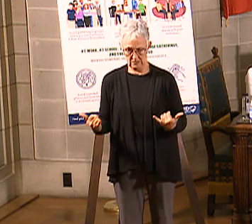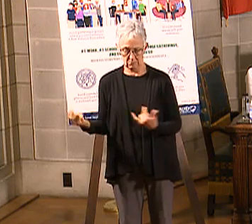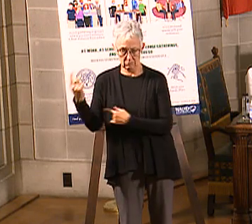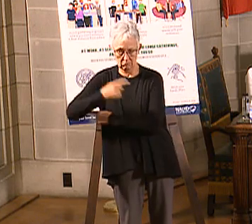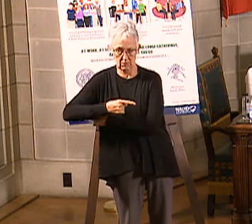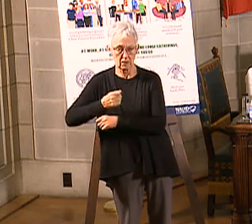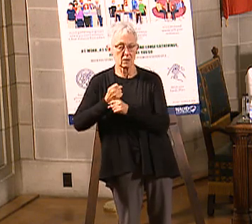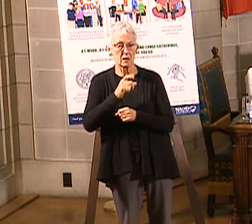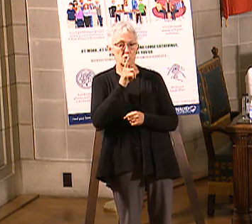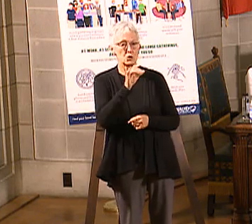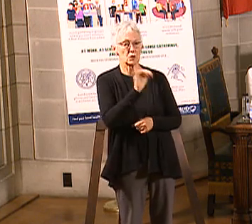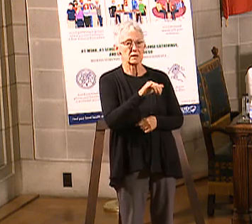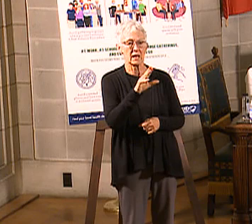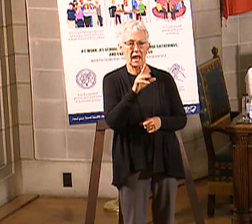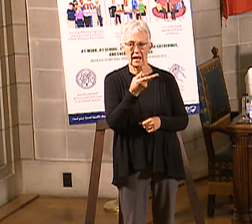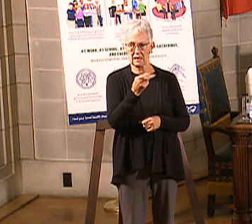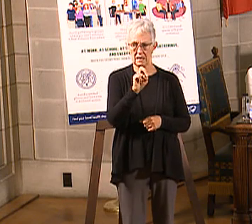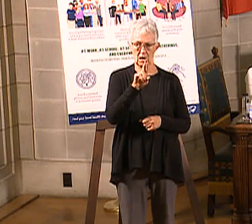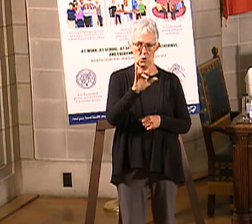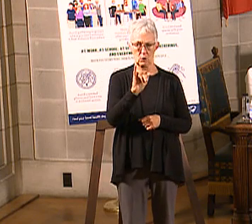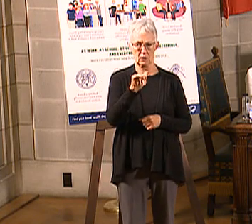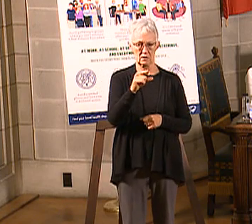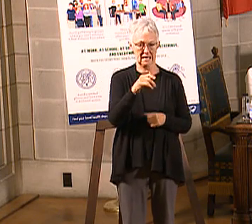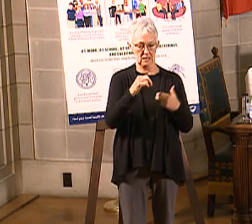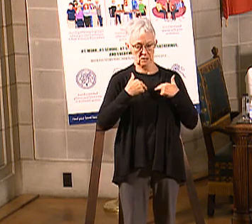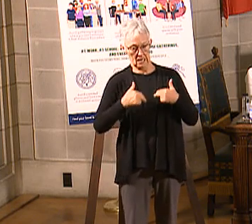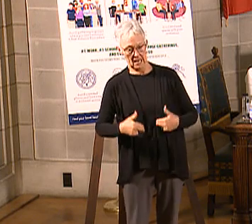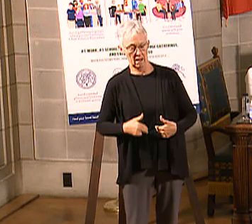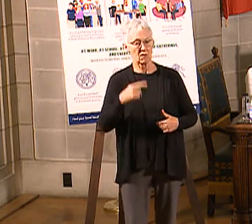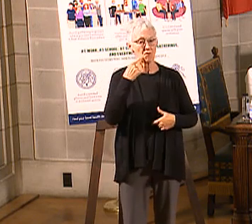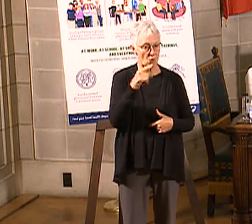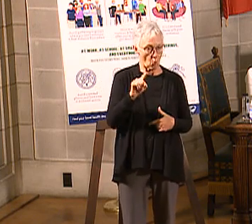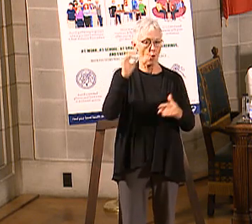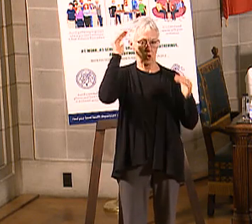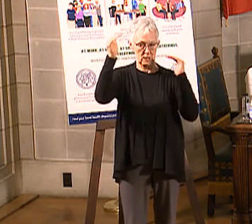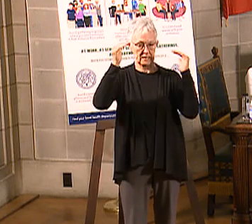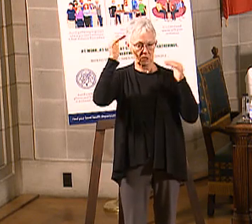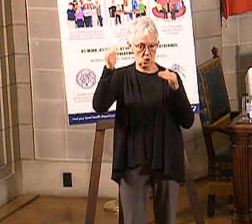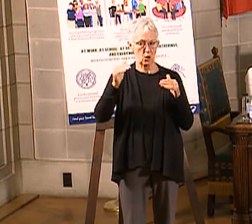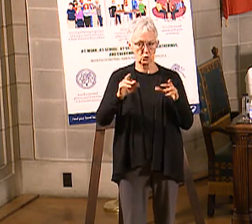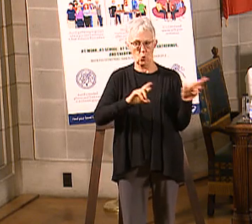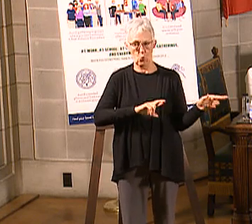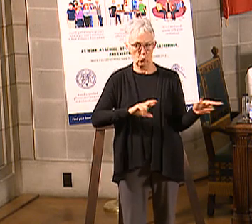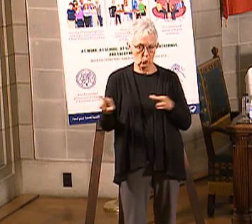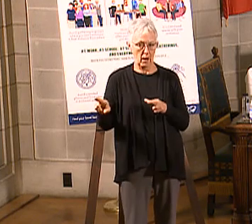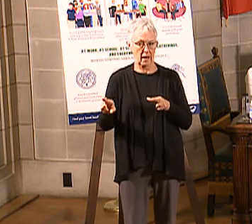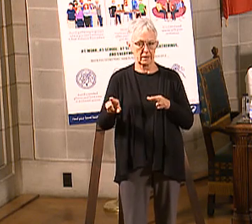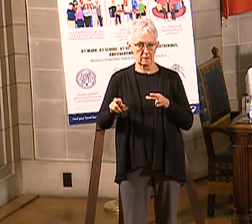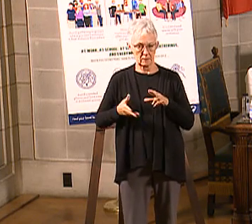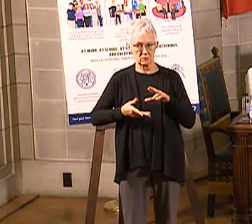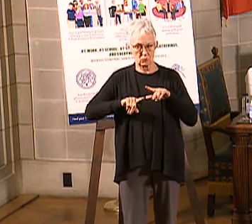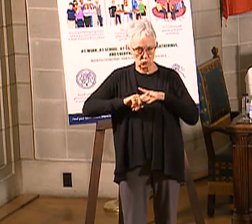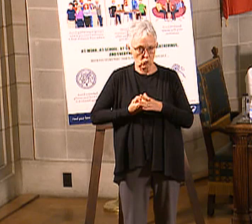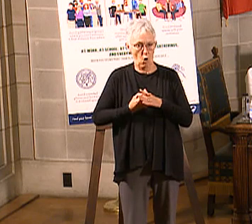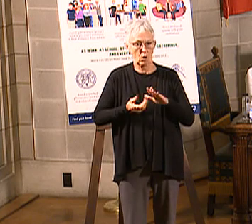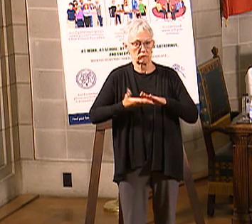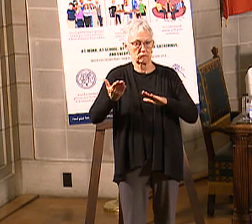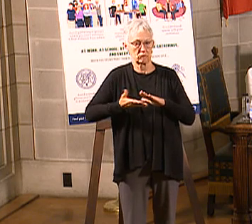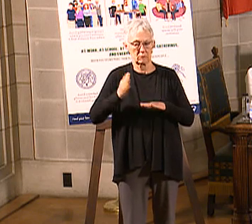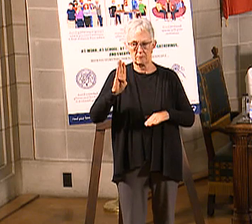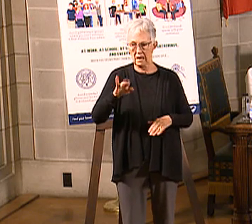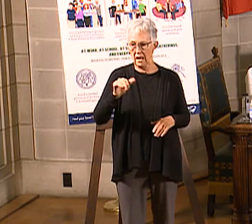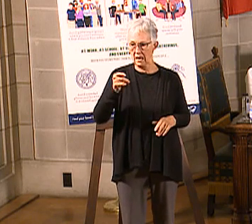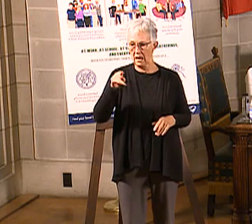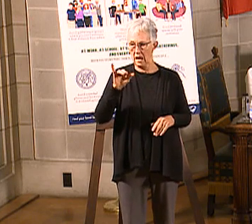expansion or Heritage Health for Adults is on time and that we are ready to go by April 1st, 2021.